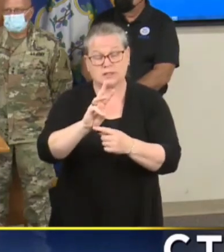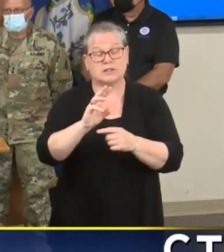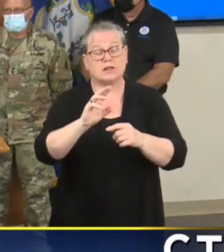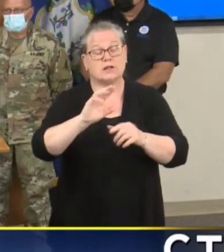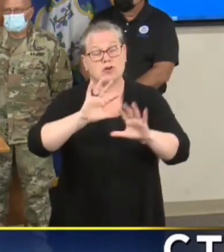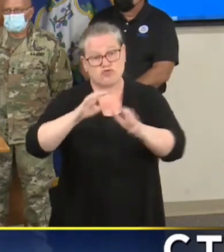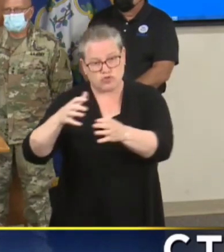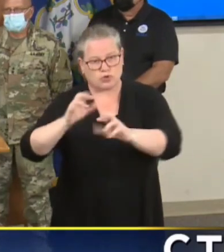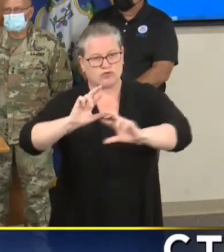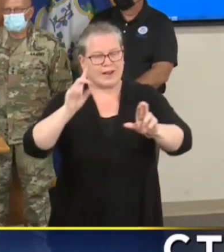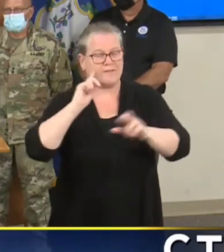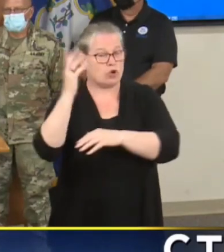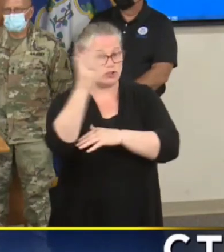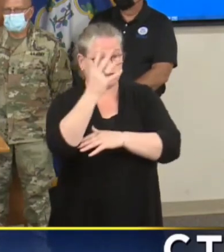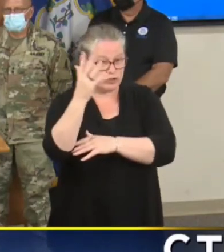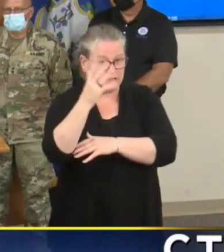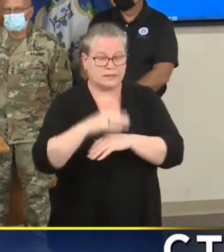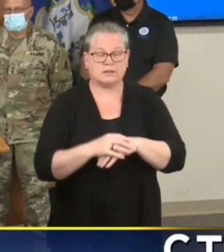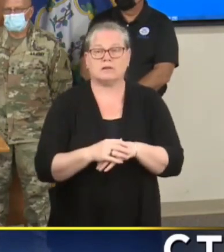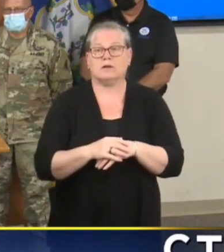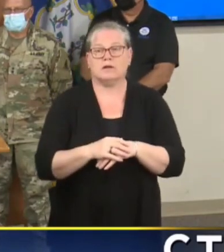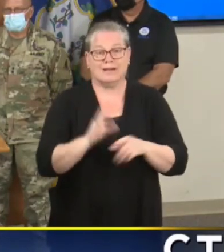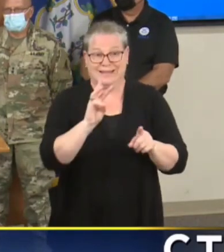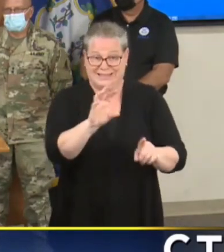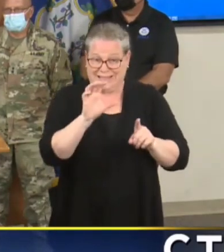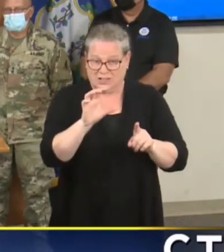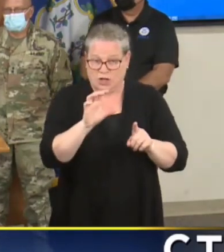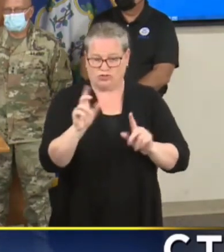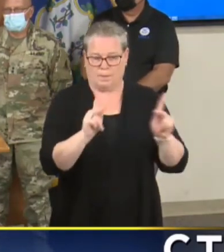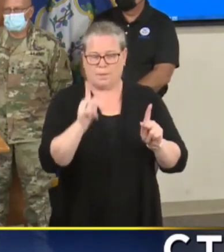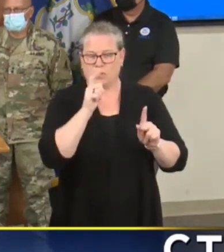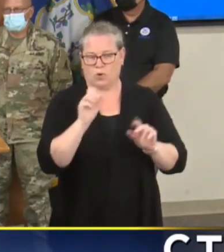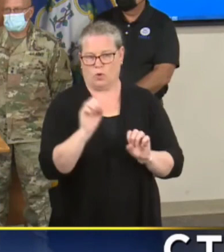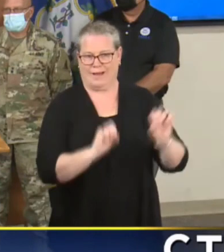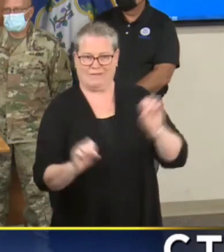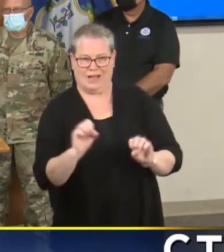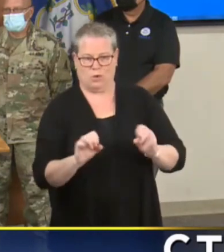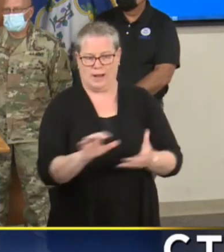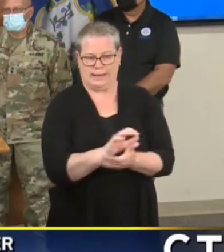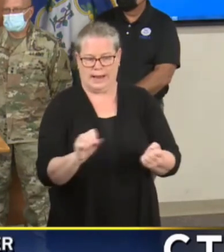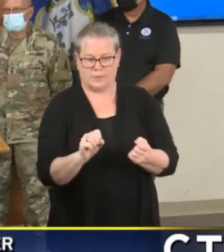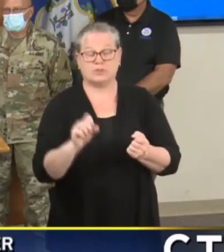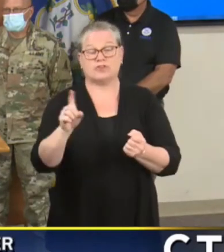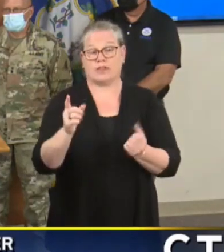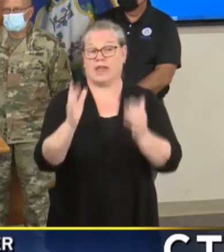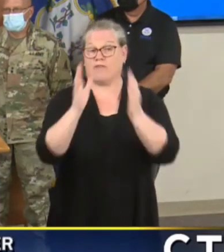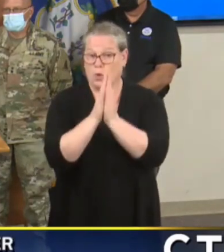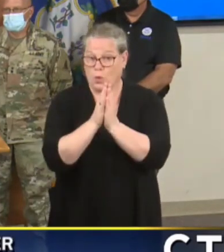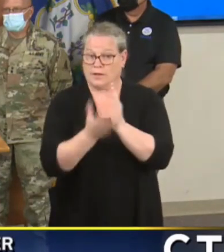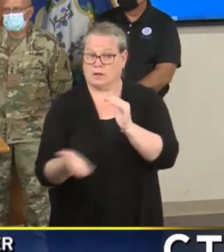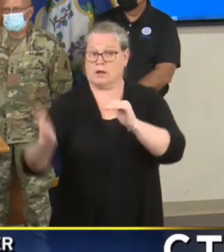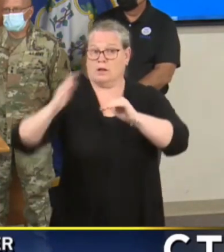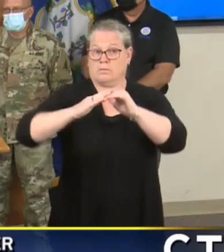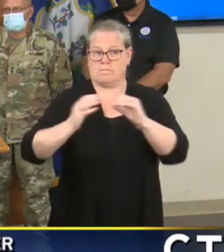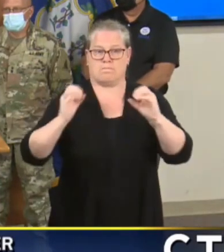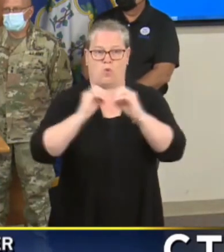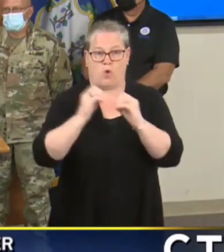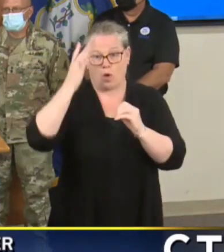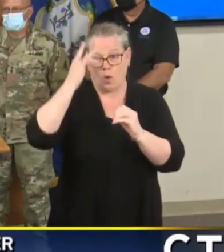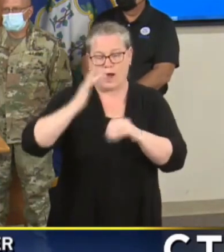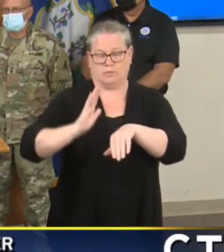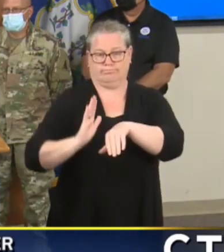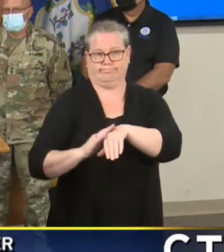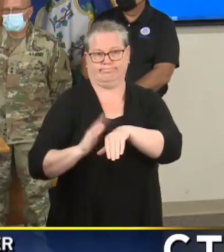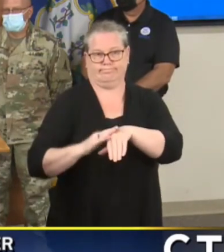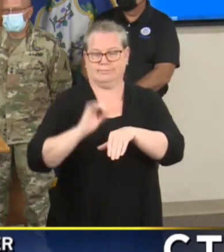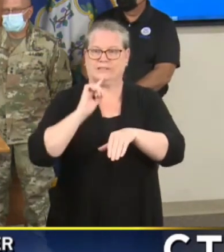damage assessors and they've requested more than that because of the severity of this. So we